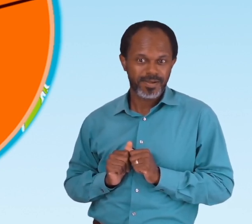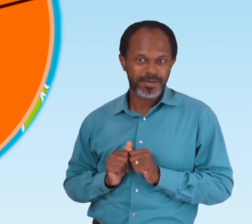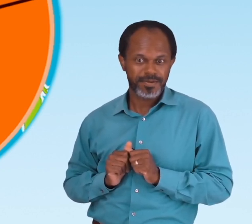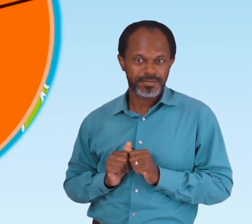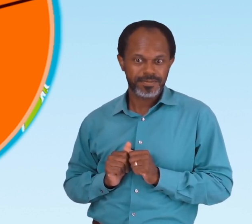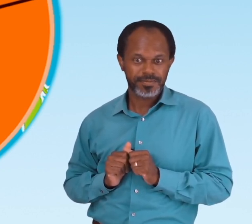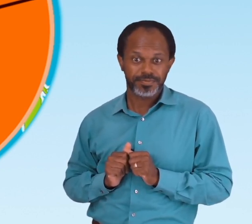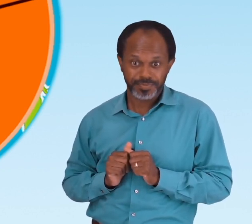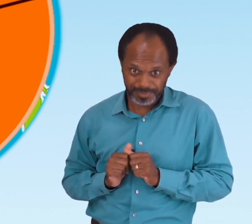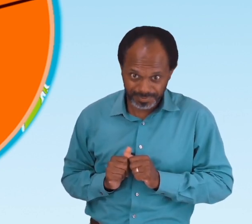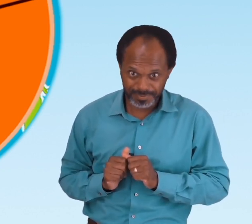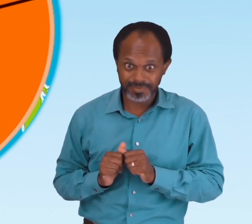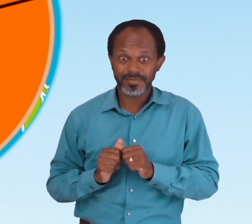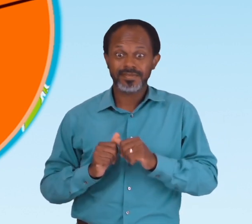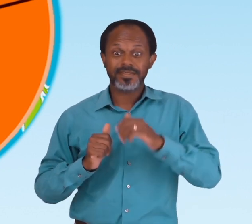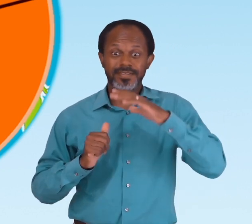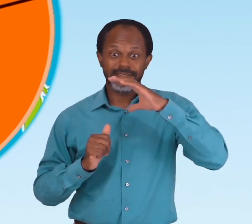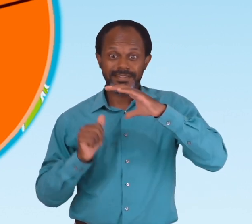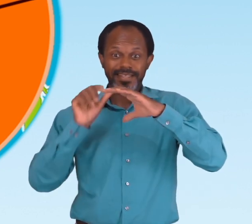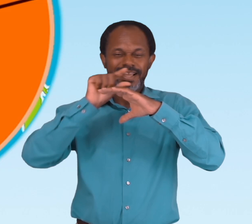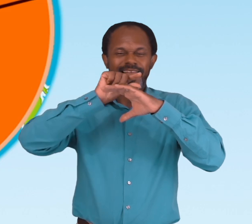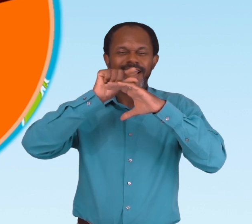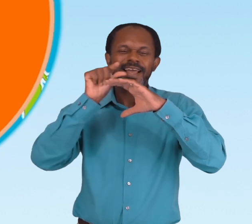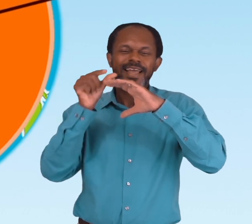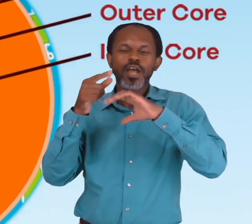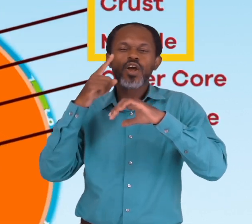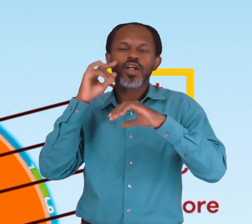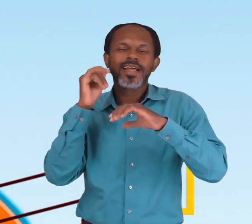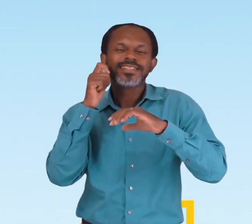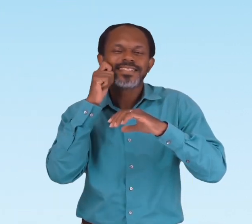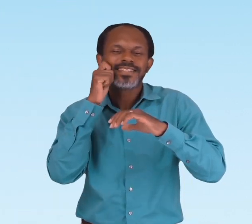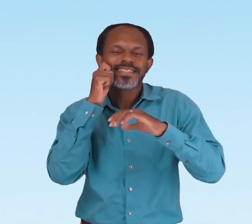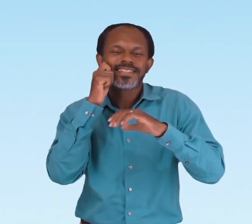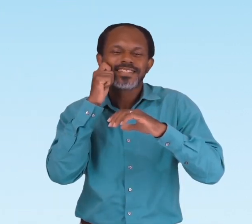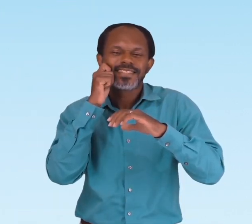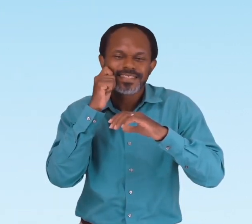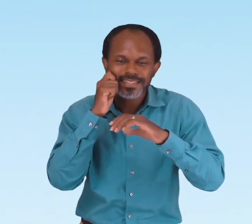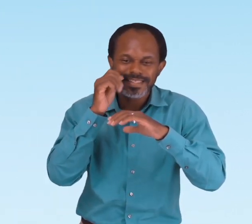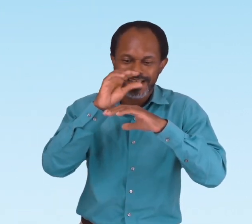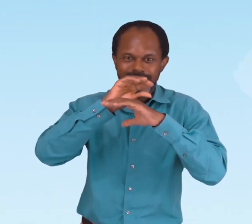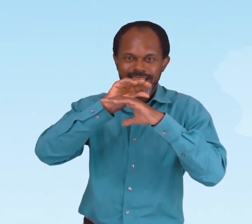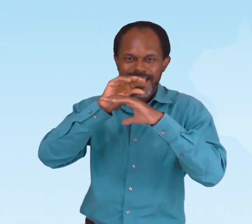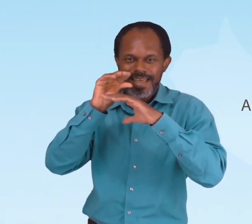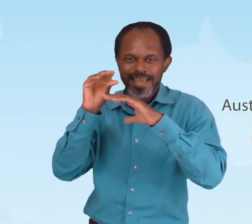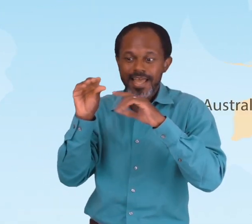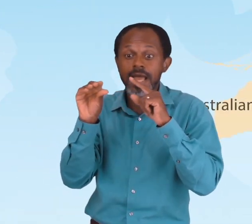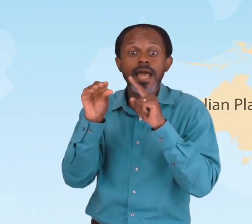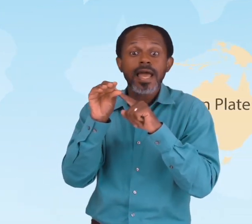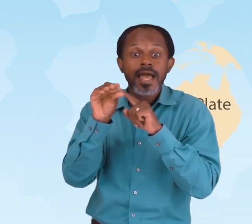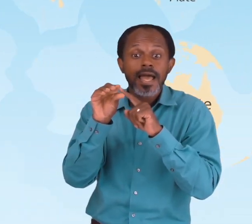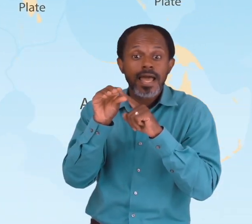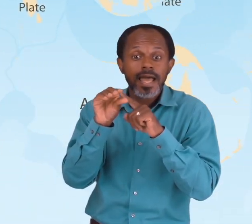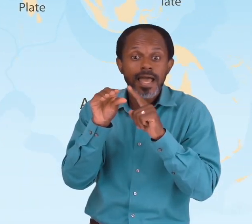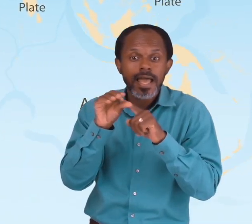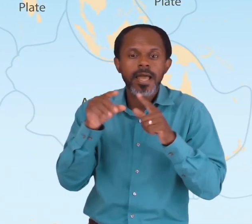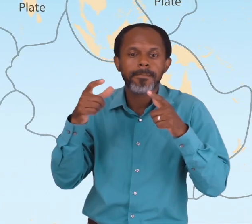mantle like the skin of the Earth. This skin is made up of different pieces of rock called